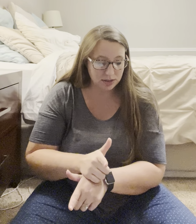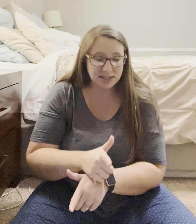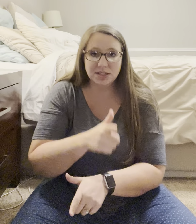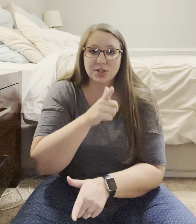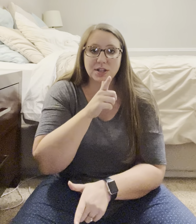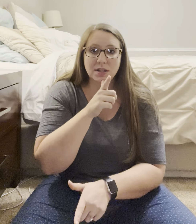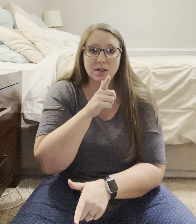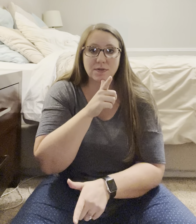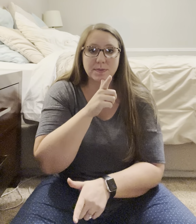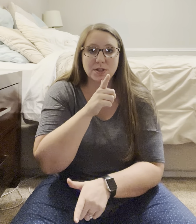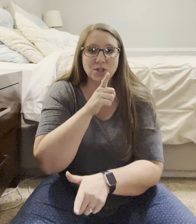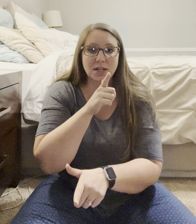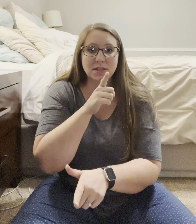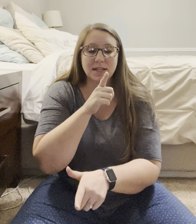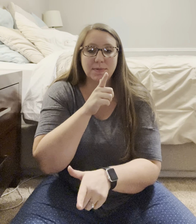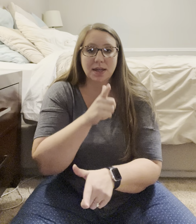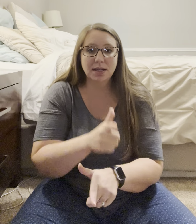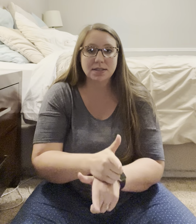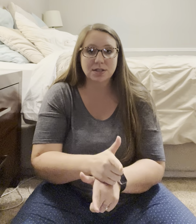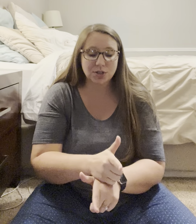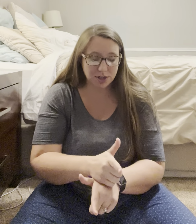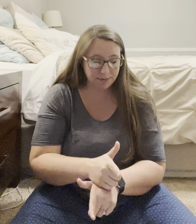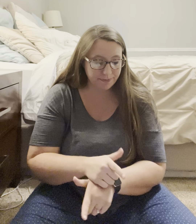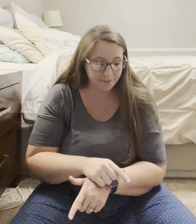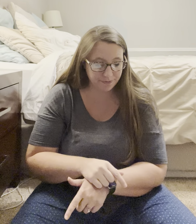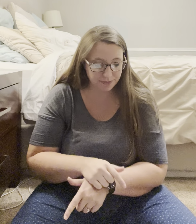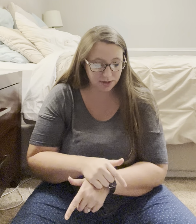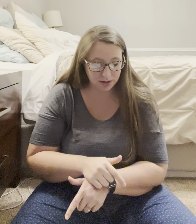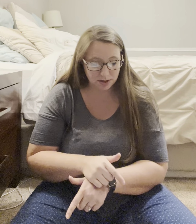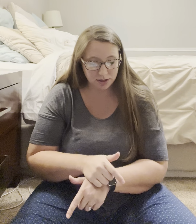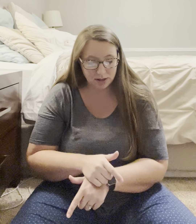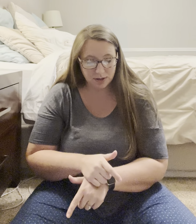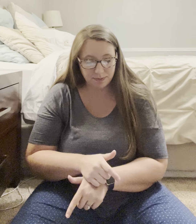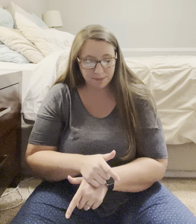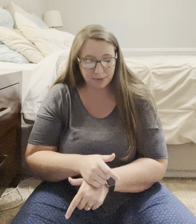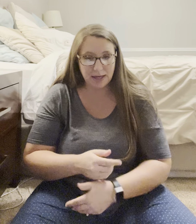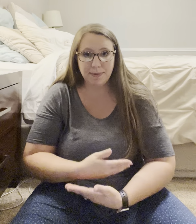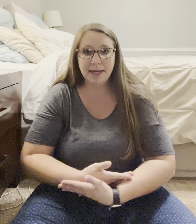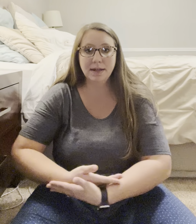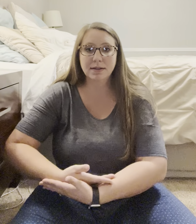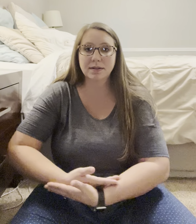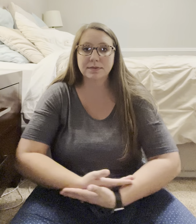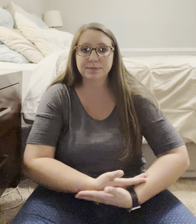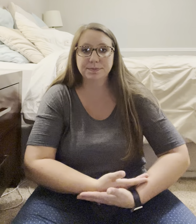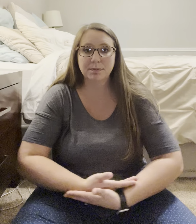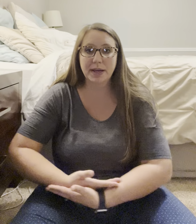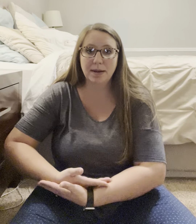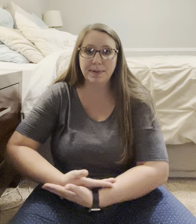Sister from the chin, same thing. Sister, baby, baby.